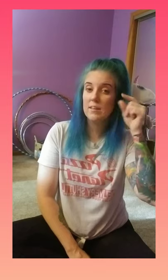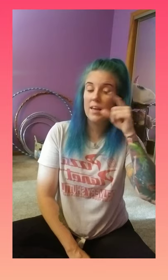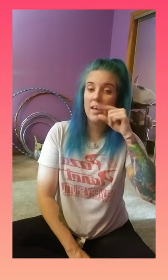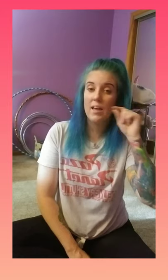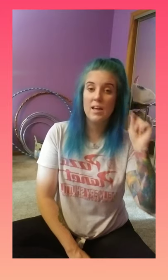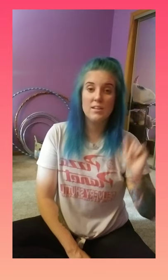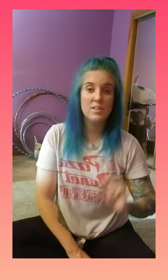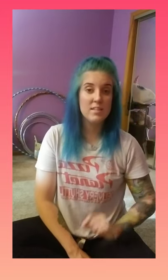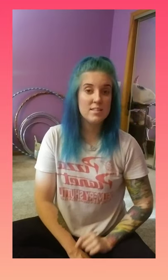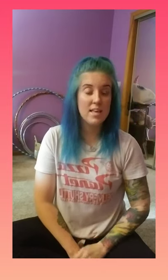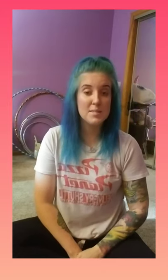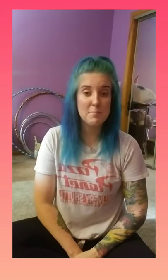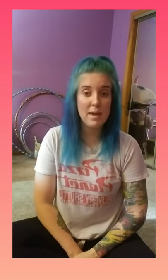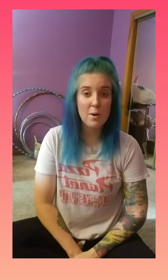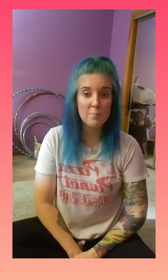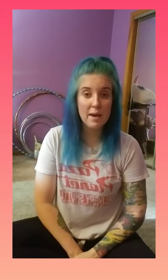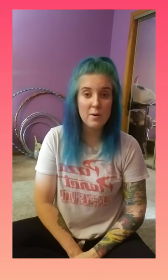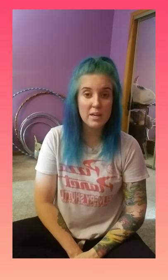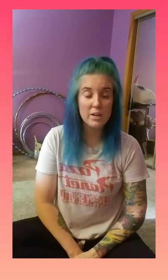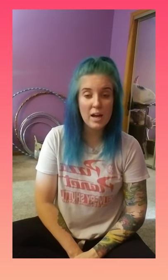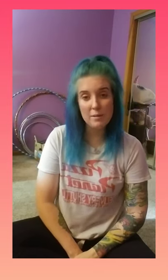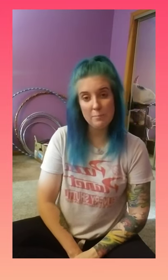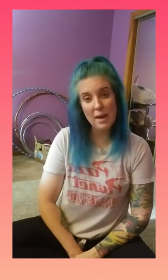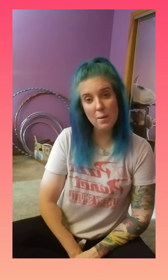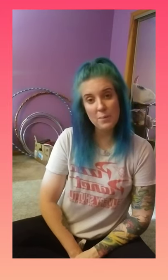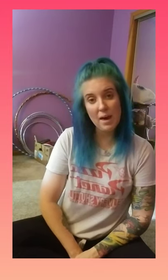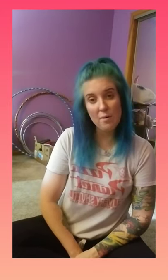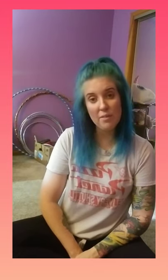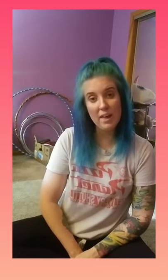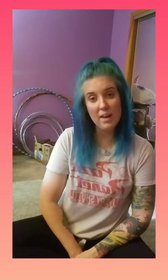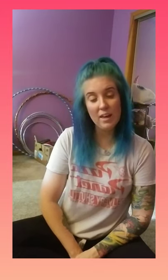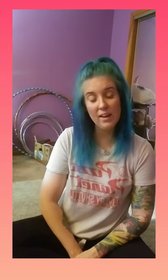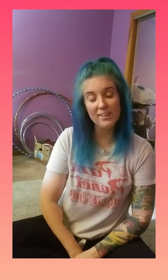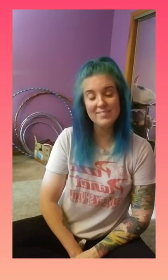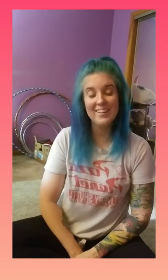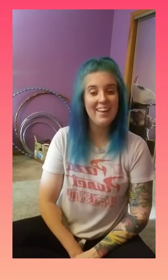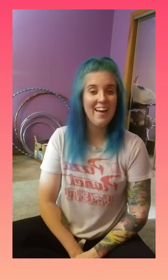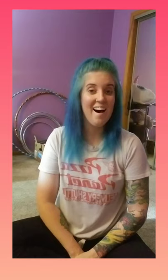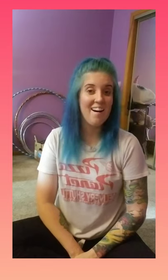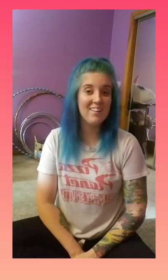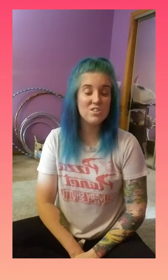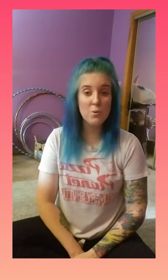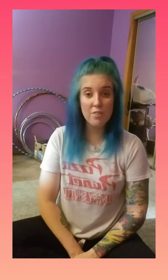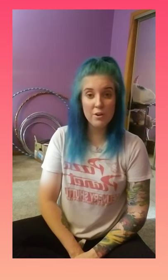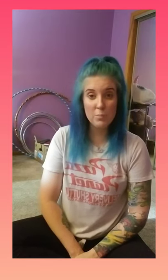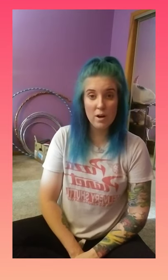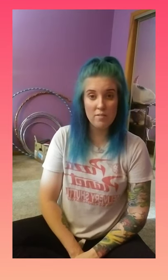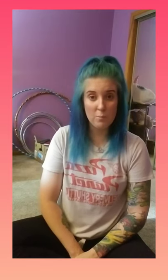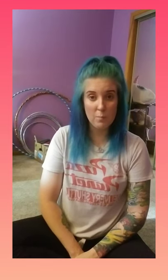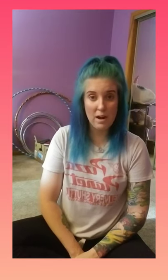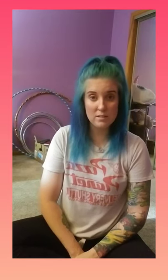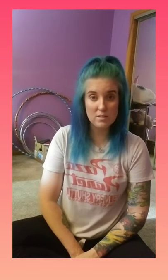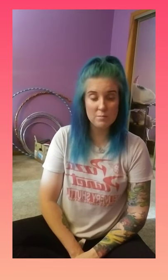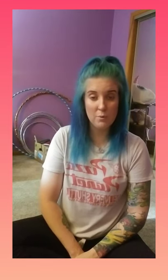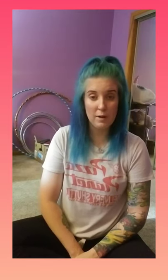And he says meow meow here and meow meow there. All right. Let's do a third one and then we'll practice some more.